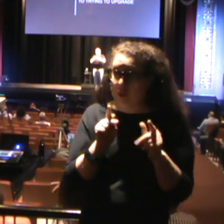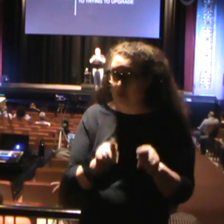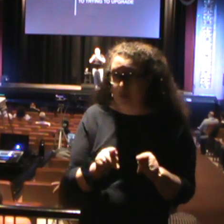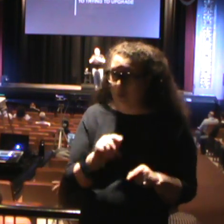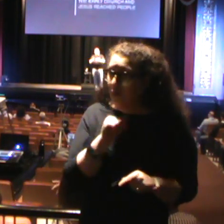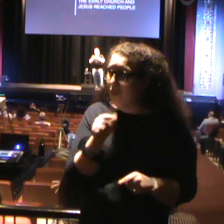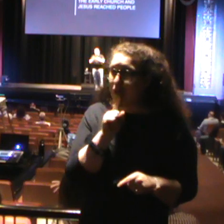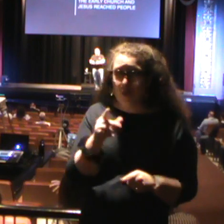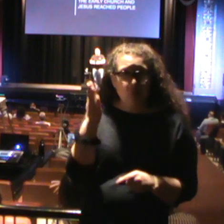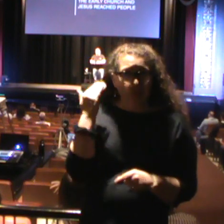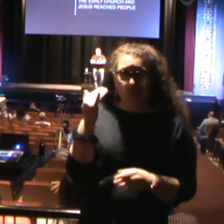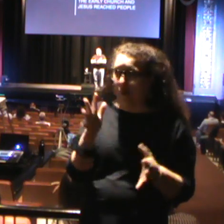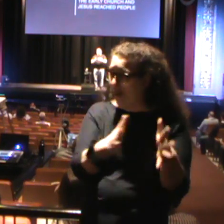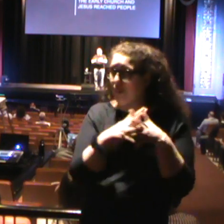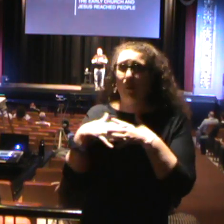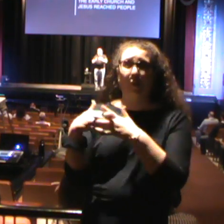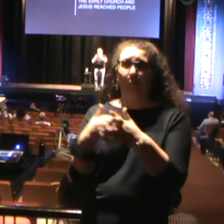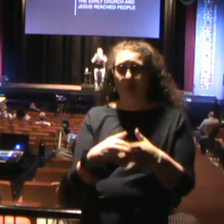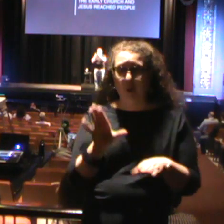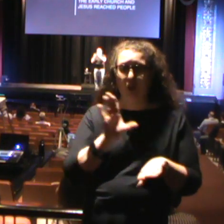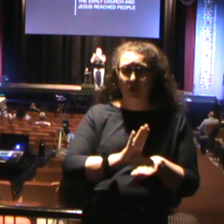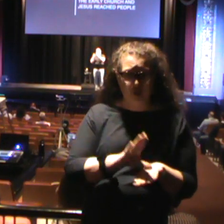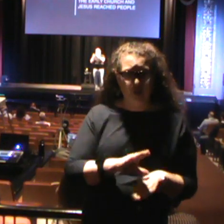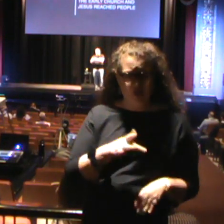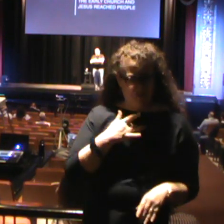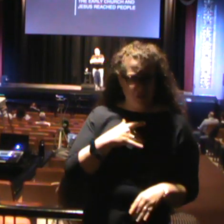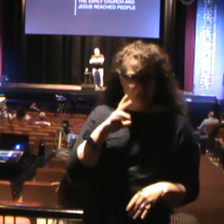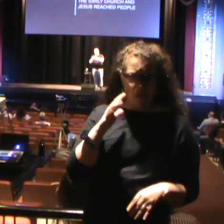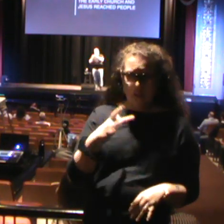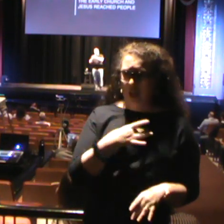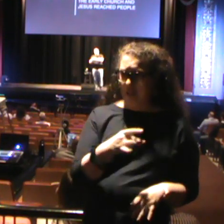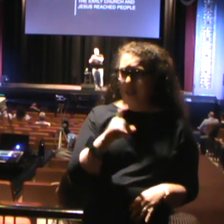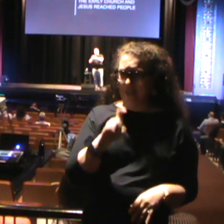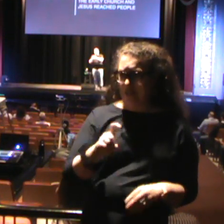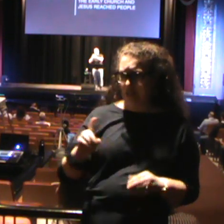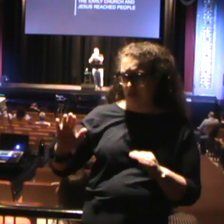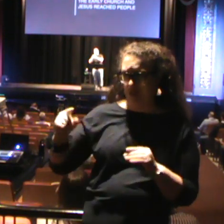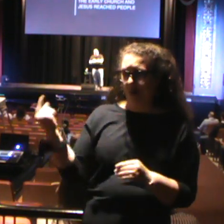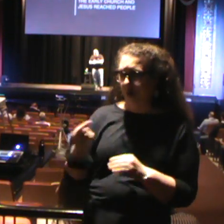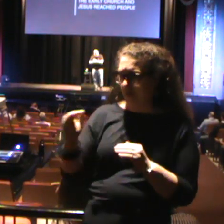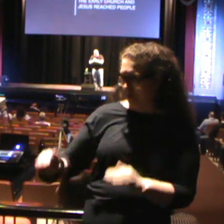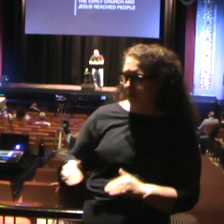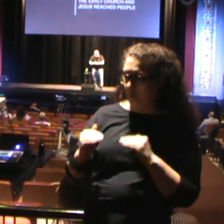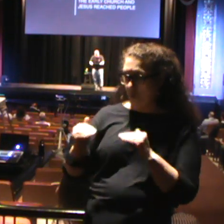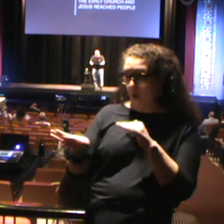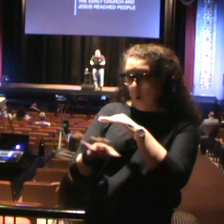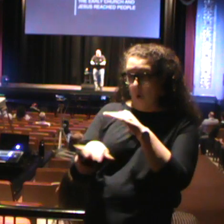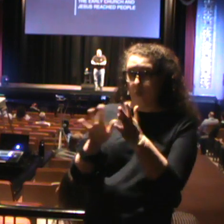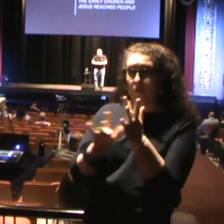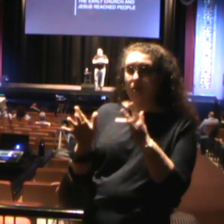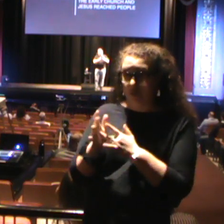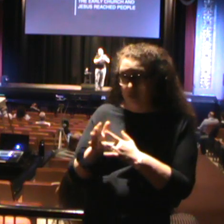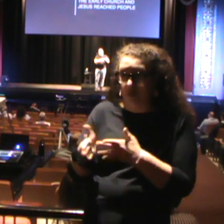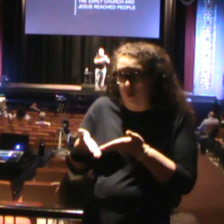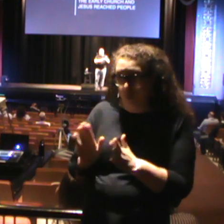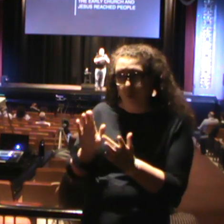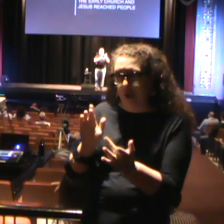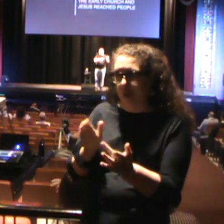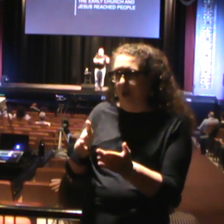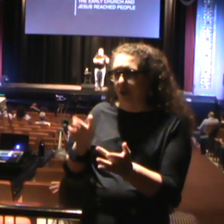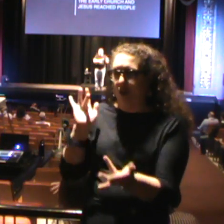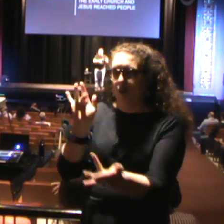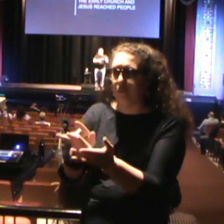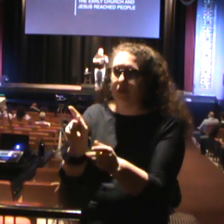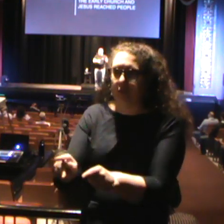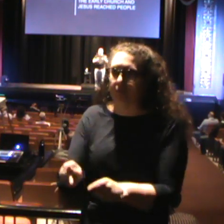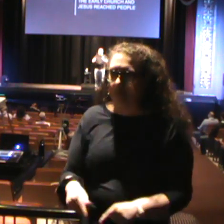don't know why the American church feels like they need to upgrade over the way that Jesus reached people. If it was good enough